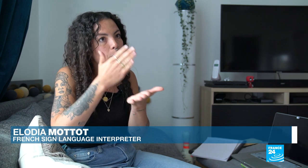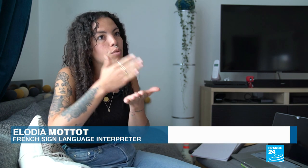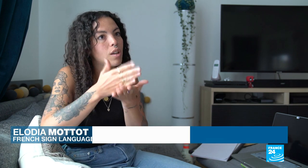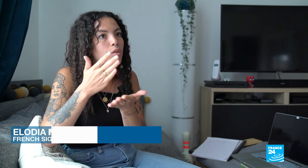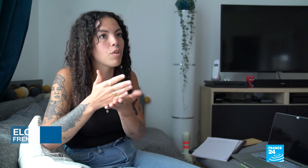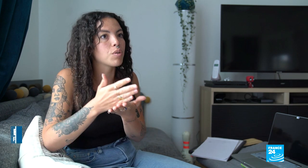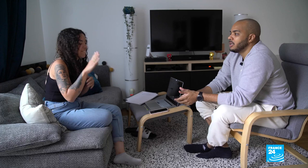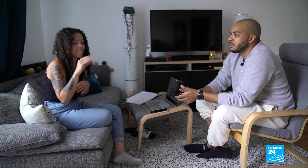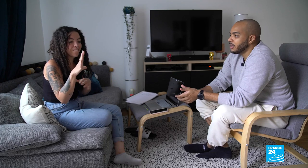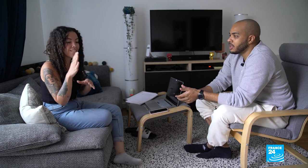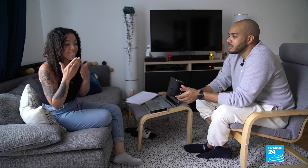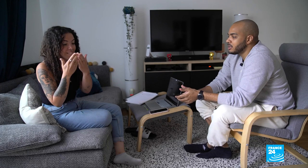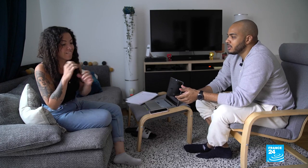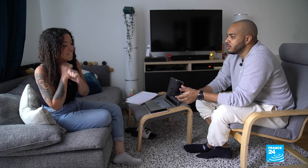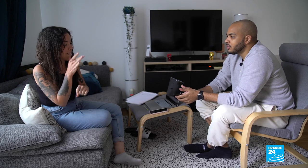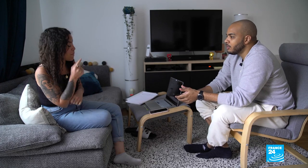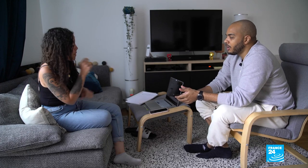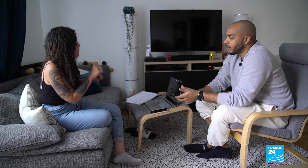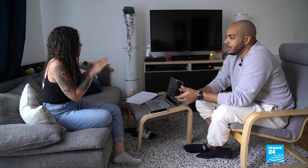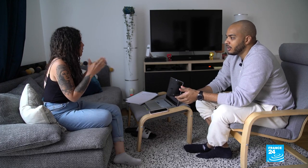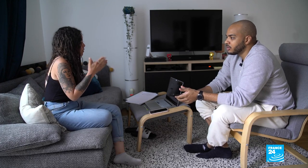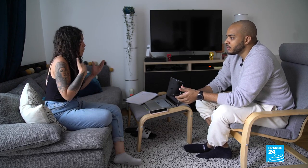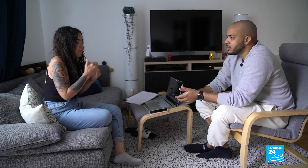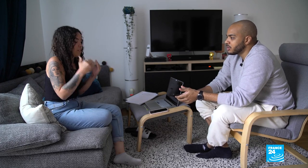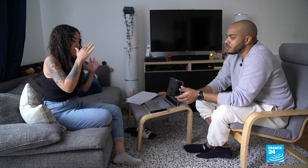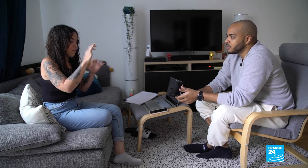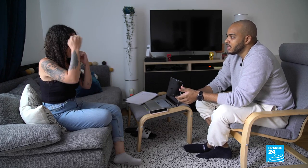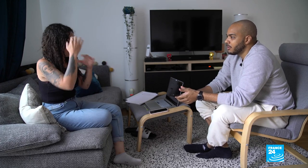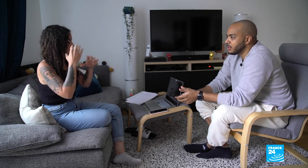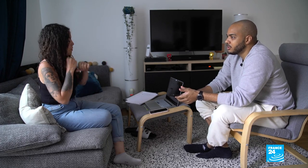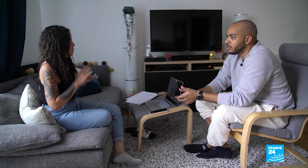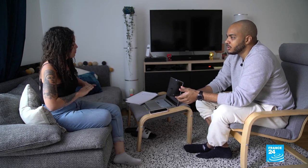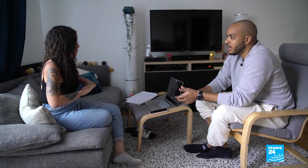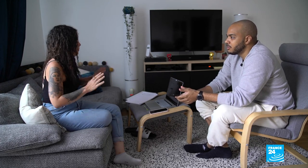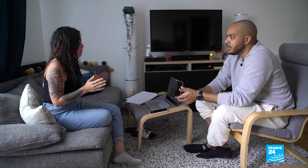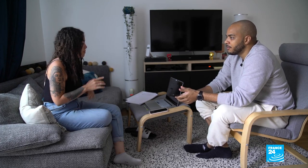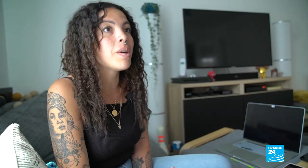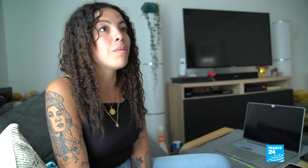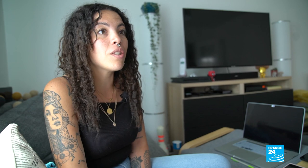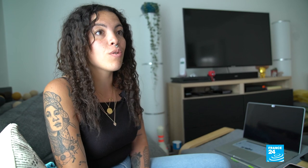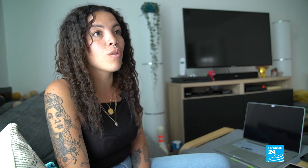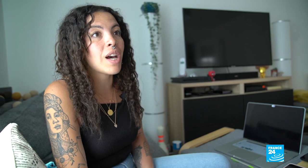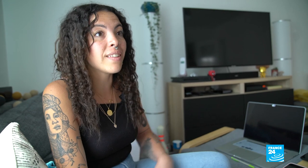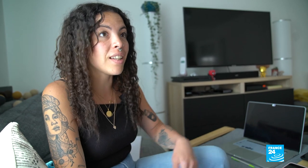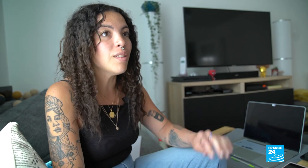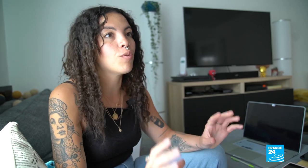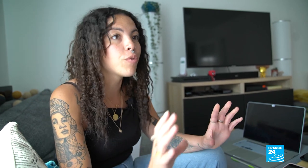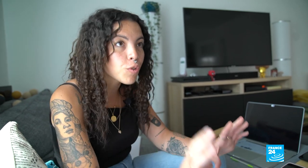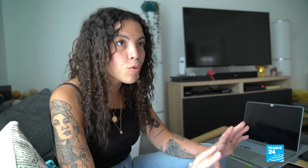stand out. People think that signing is just about using your hands. That's a problem. Even on TV, you see that there's a focus on a person's